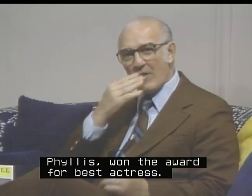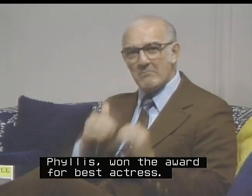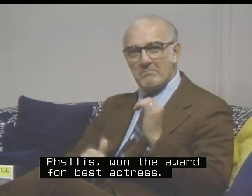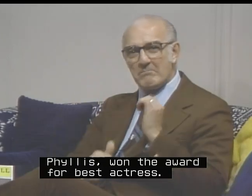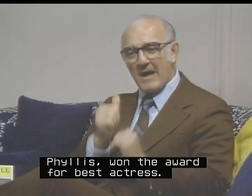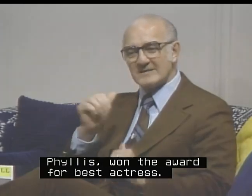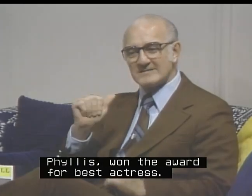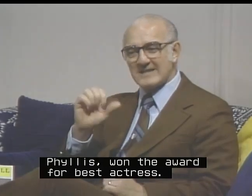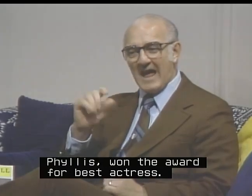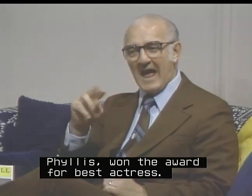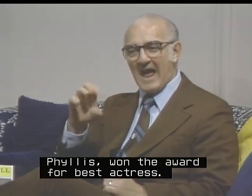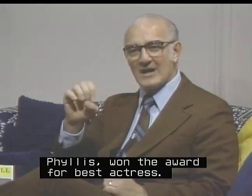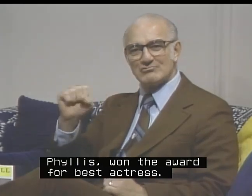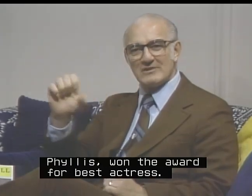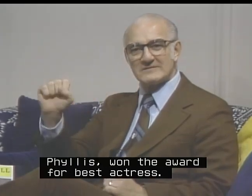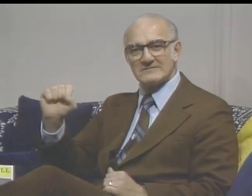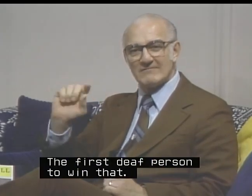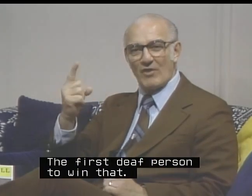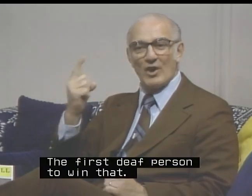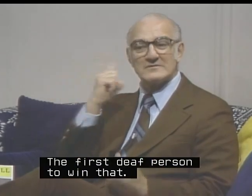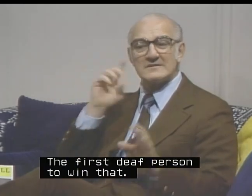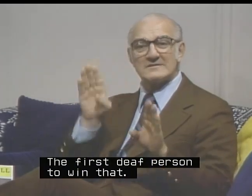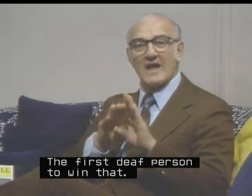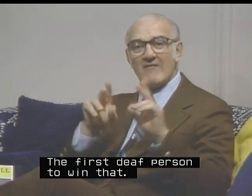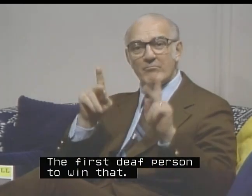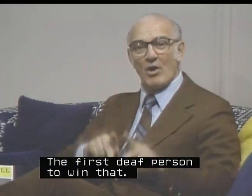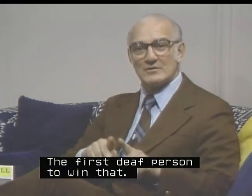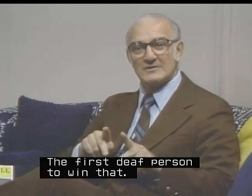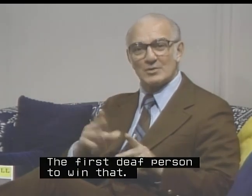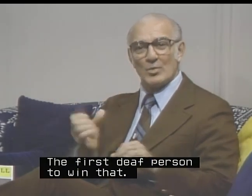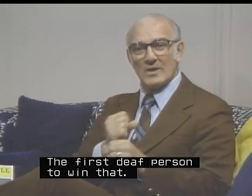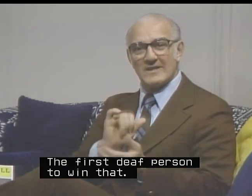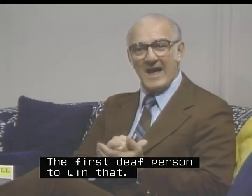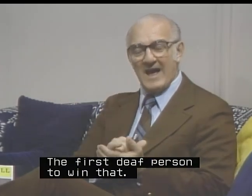Best Actress. First deaf person to win that.